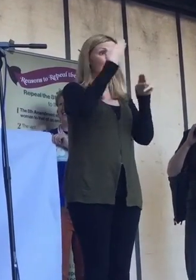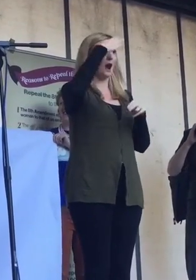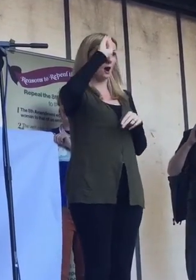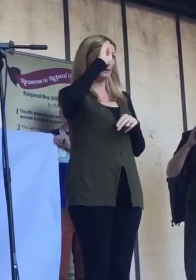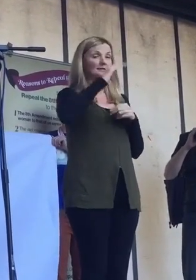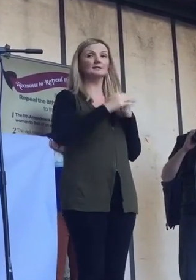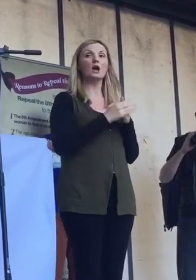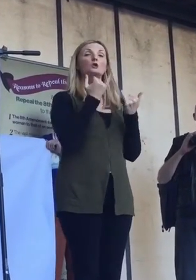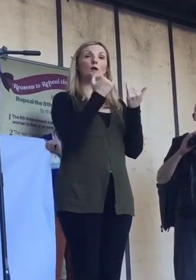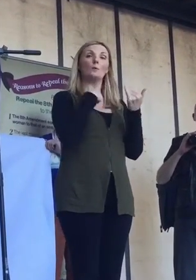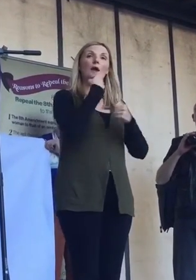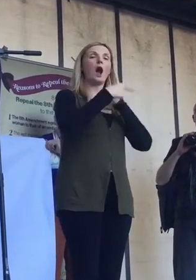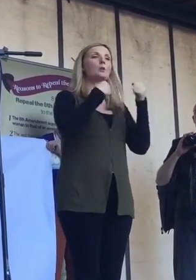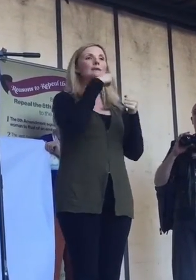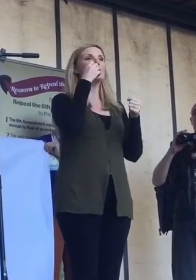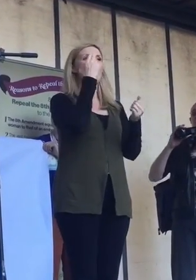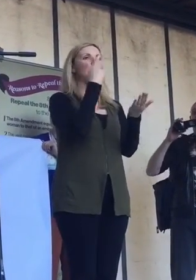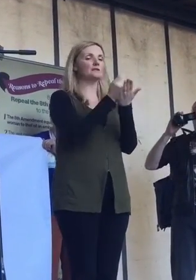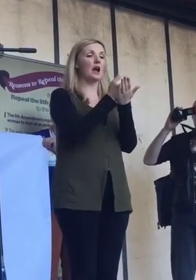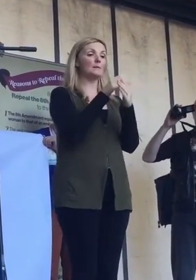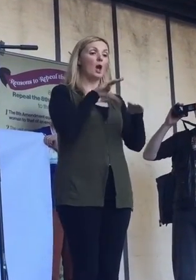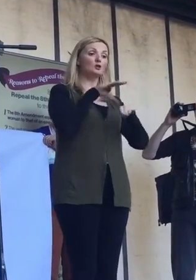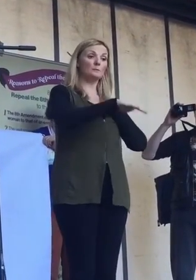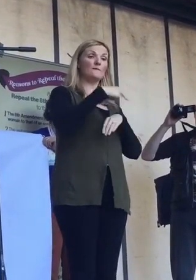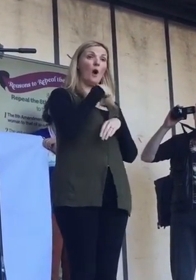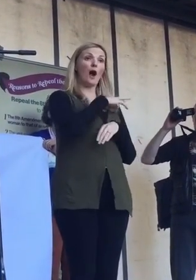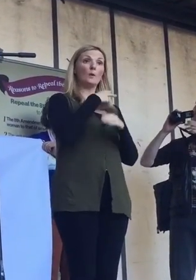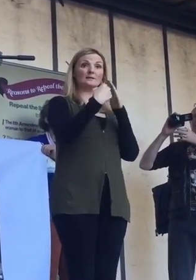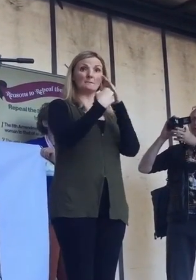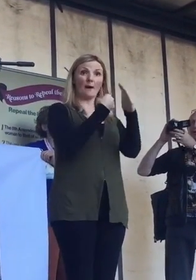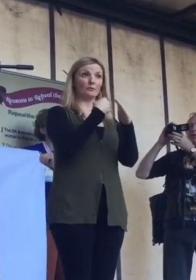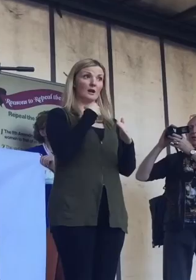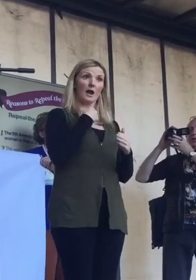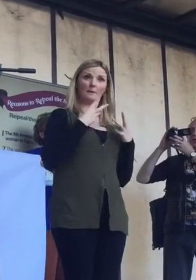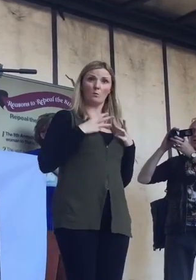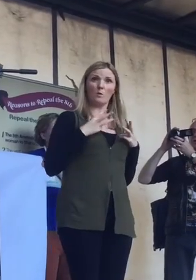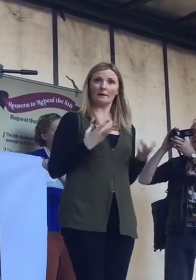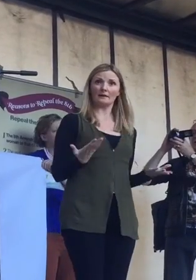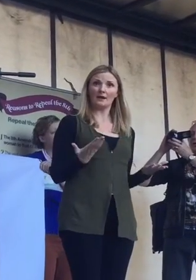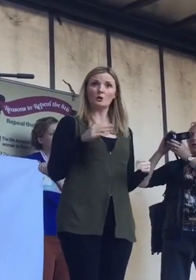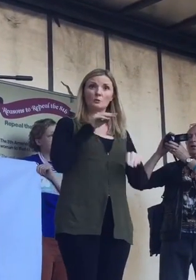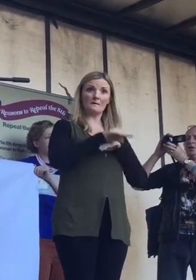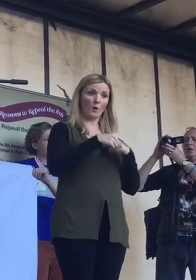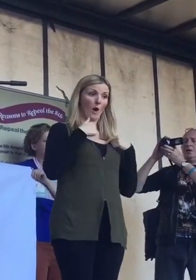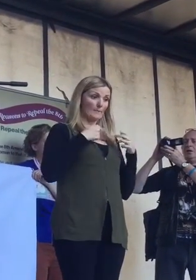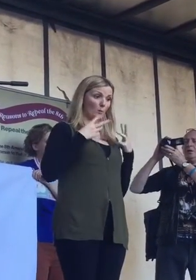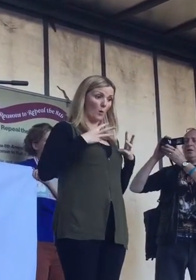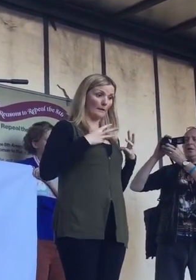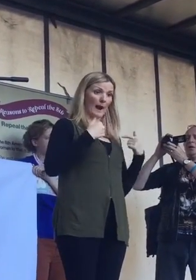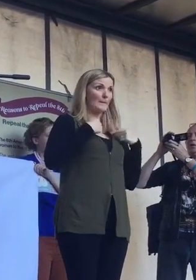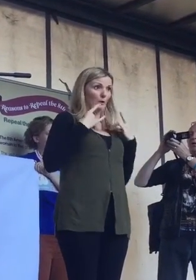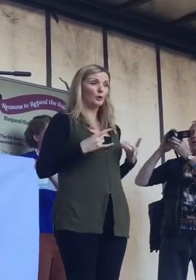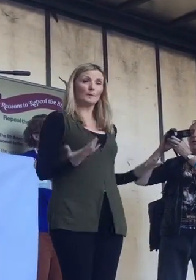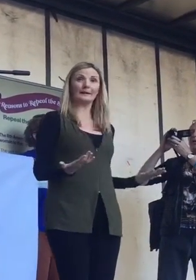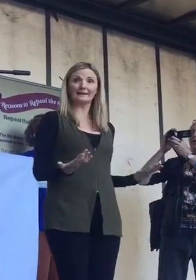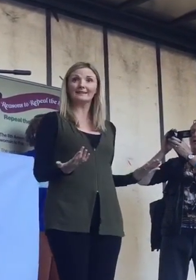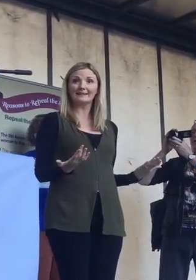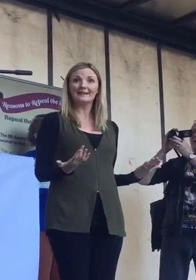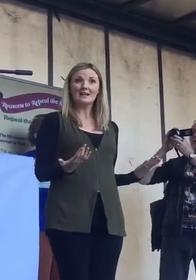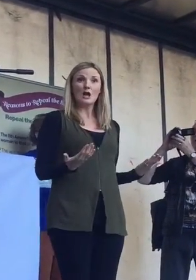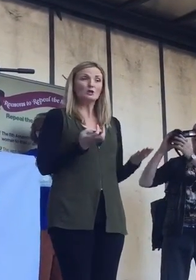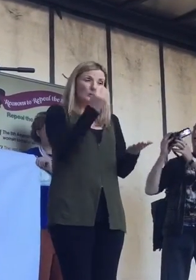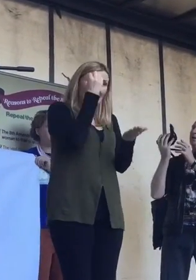we like to say all the time Before being a migrant, we are women Before being women, we are human beings And it is